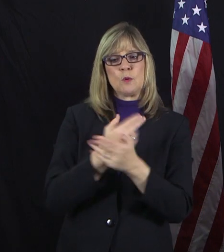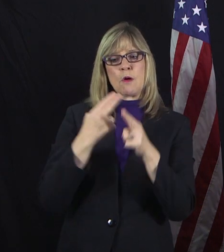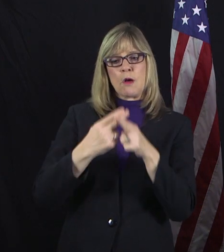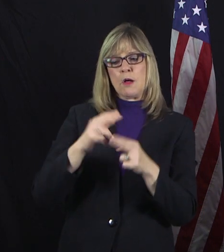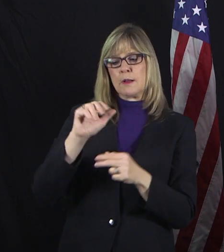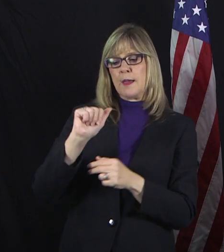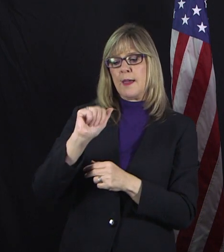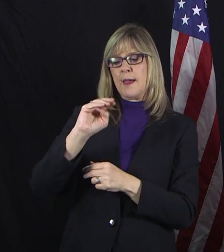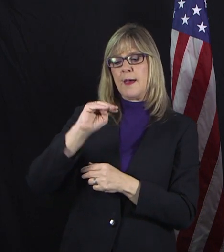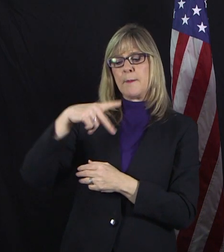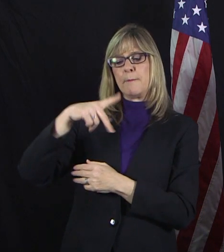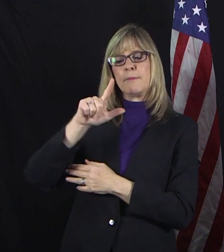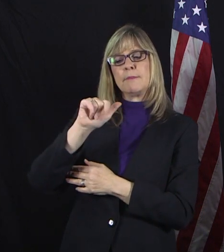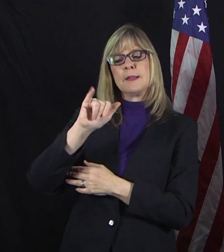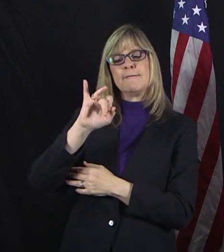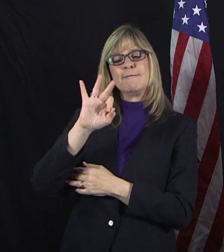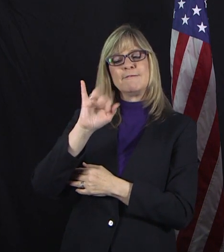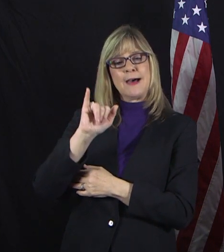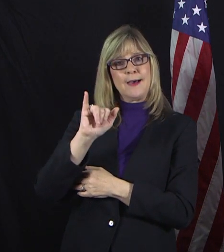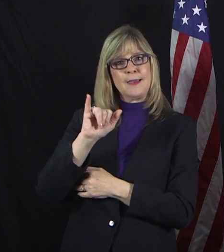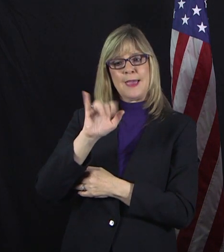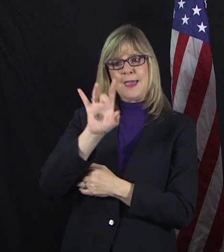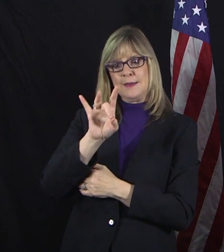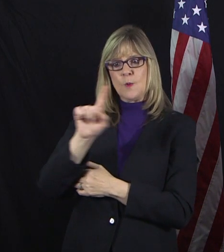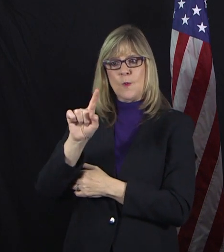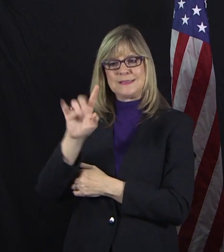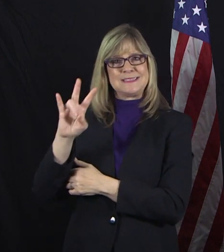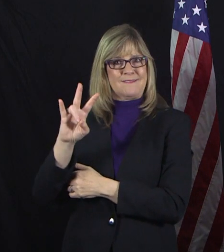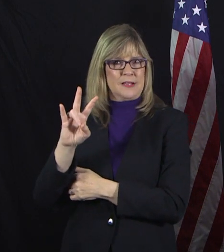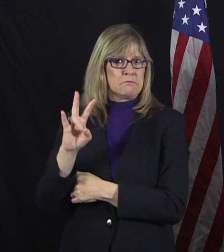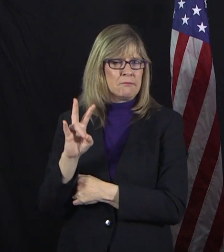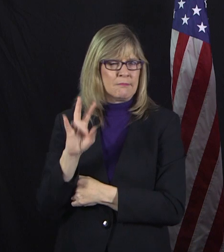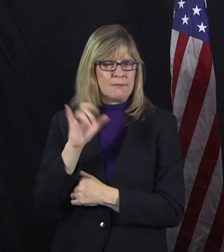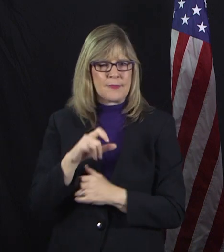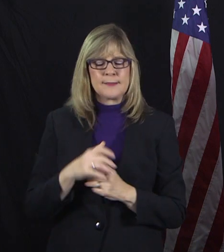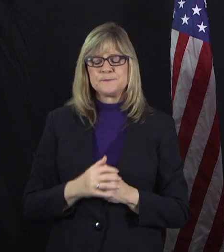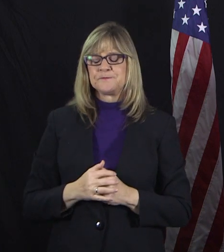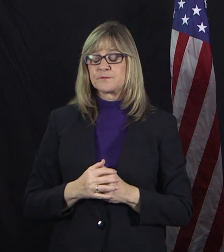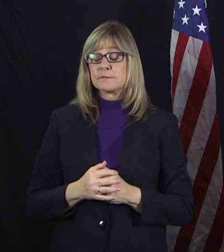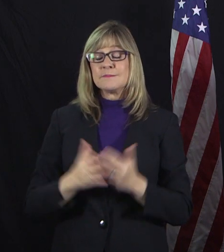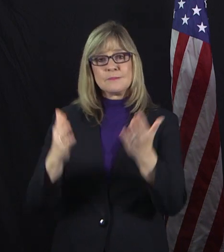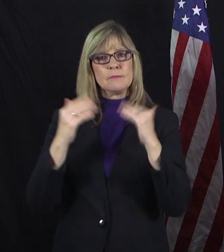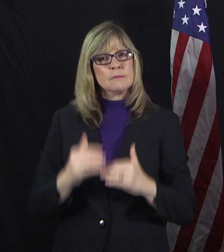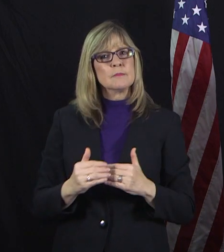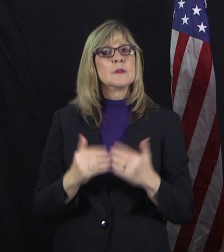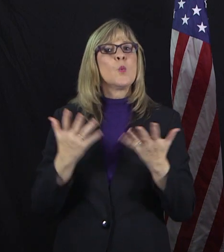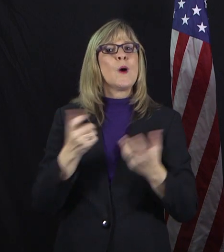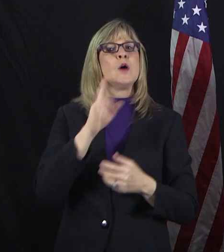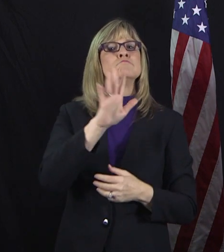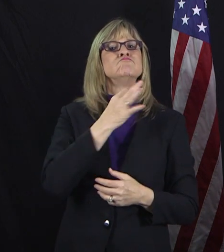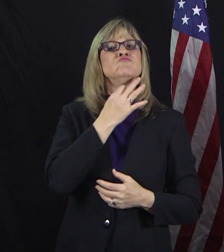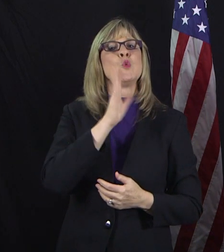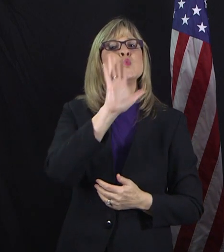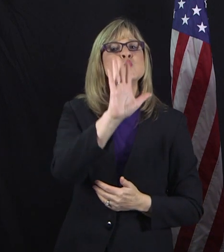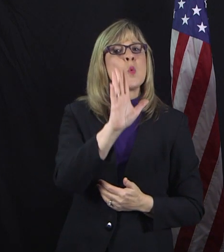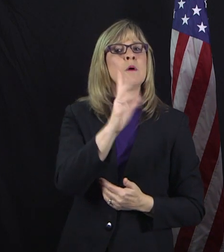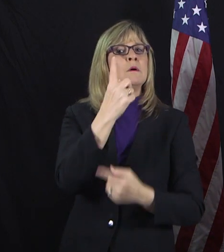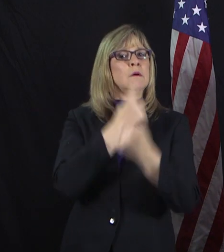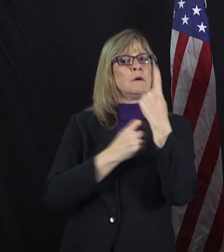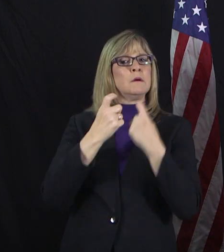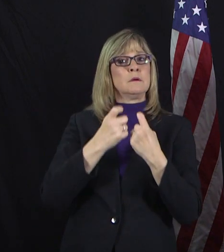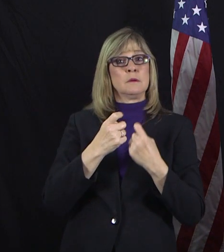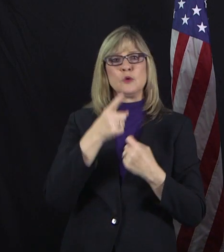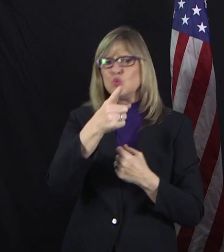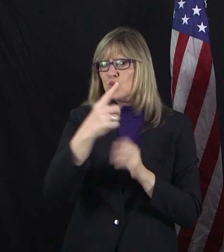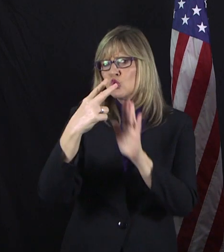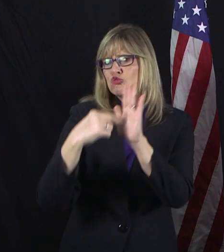817. Lastly, we want to hear from you. What is it that you are reading? How